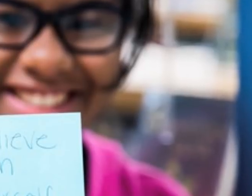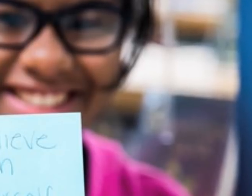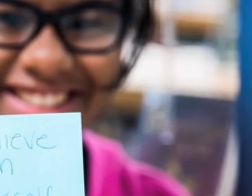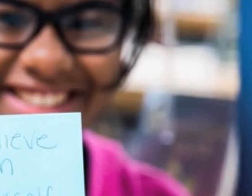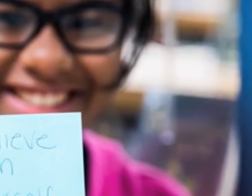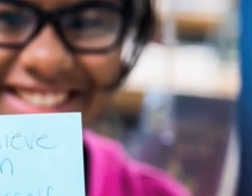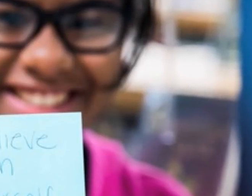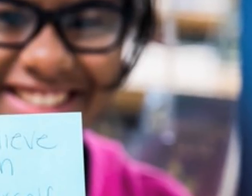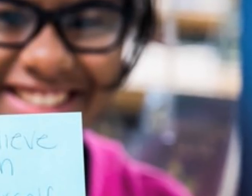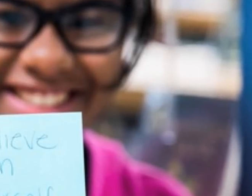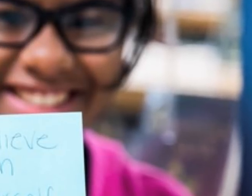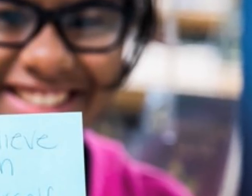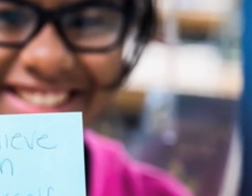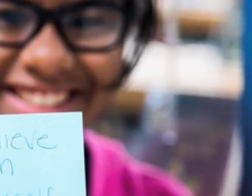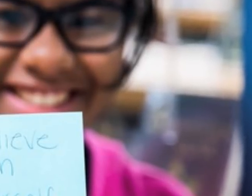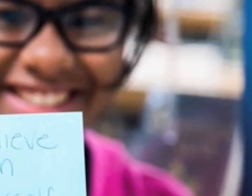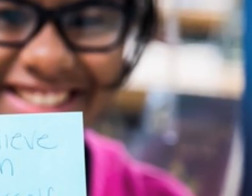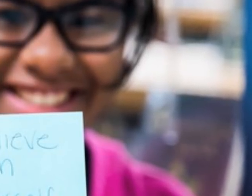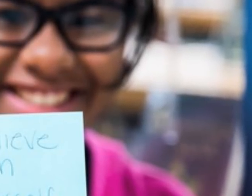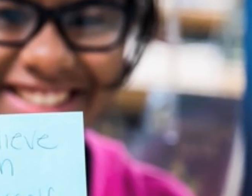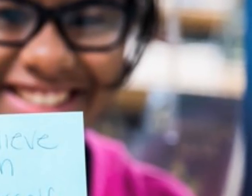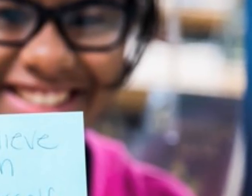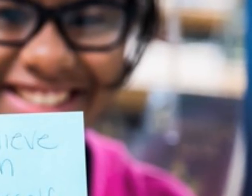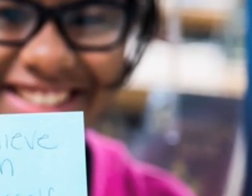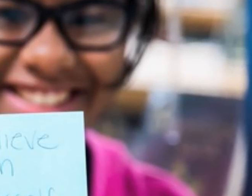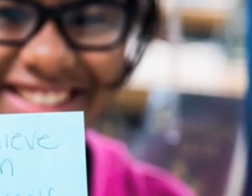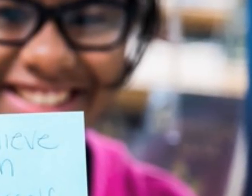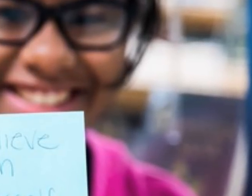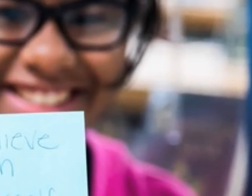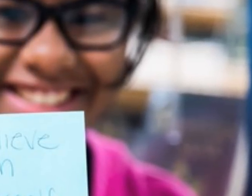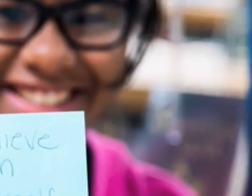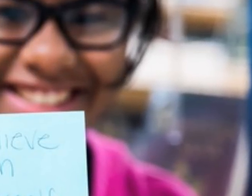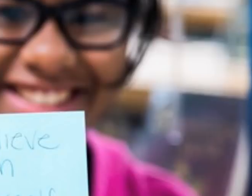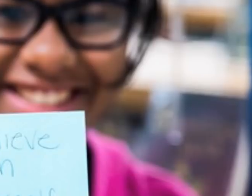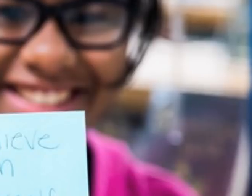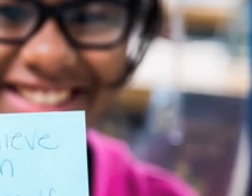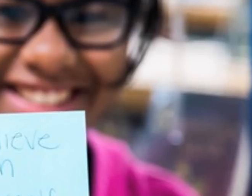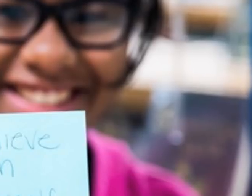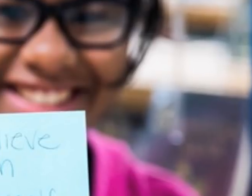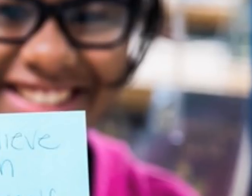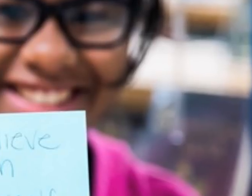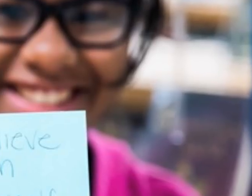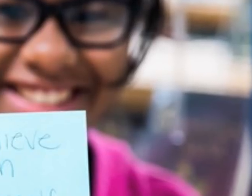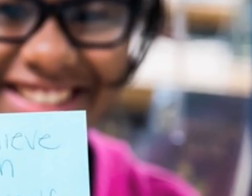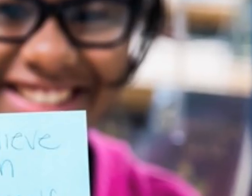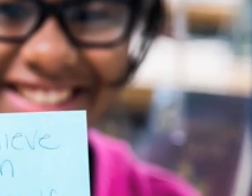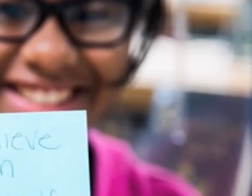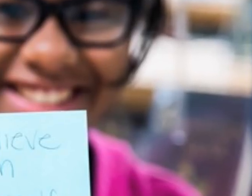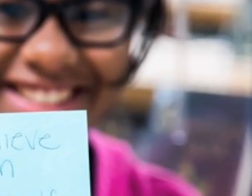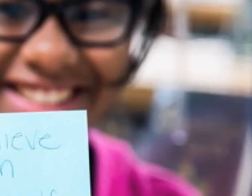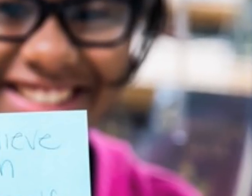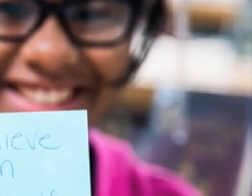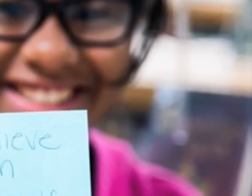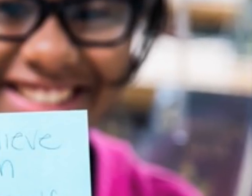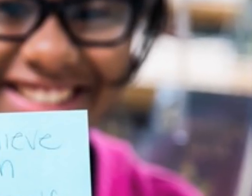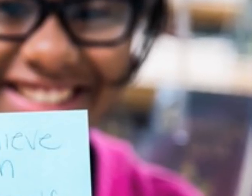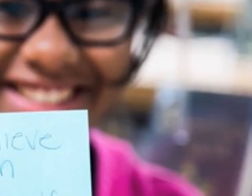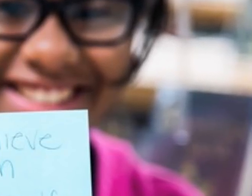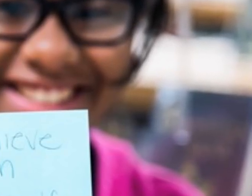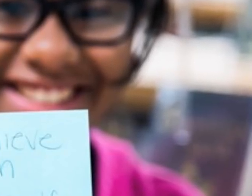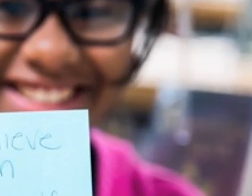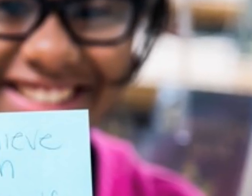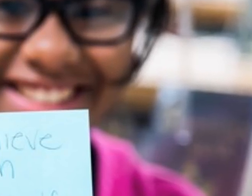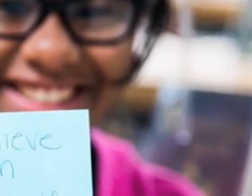County to offer expanded programming in its early childhood education centers. And I'd also like to recognize Bita